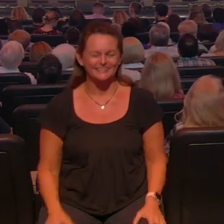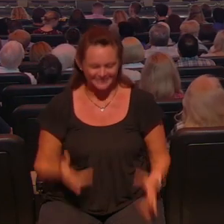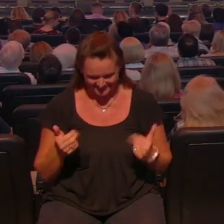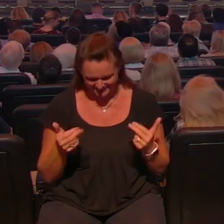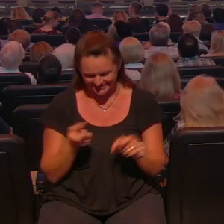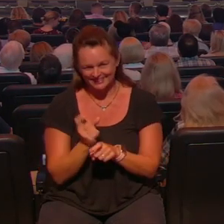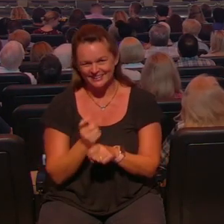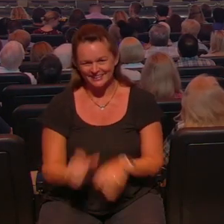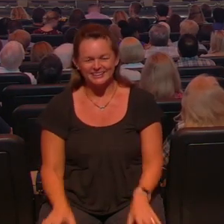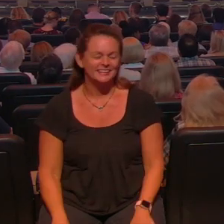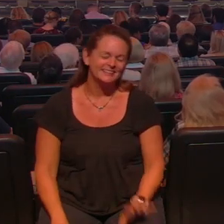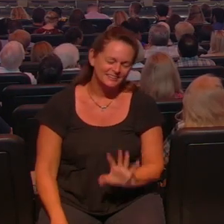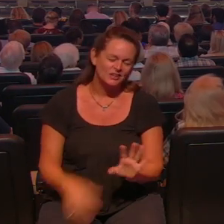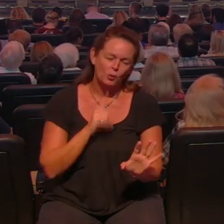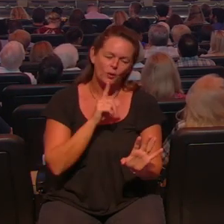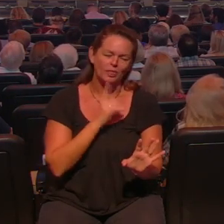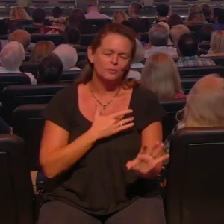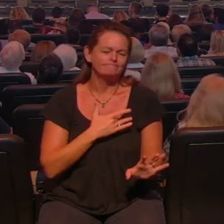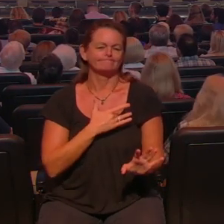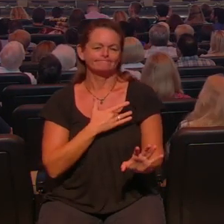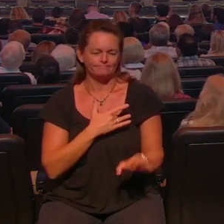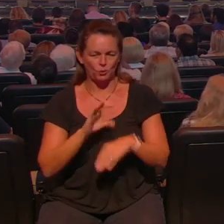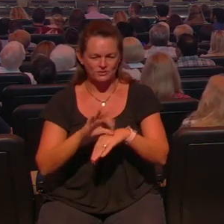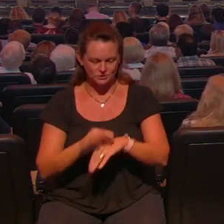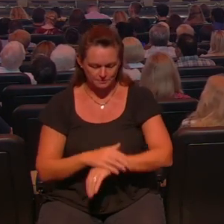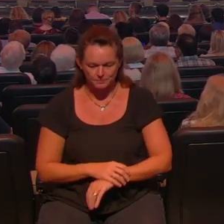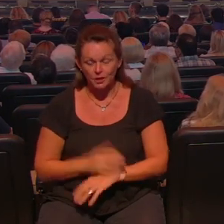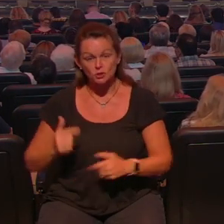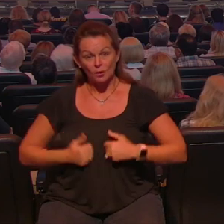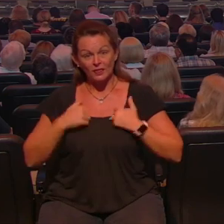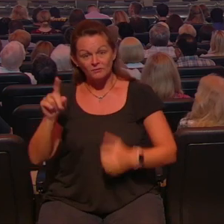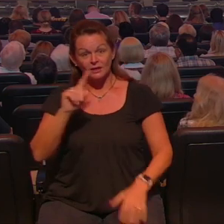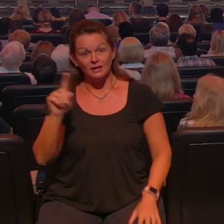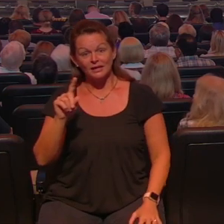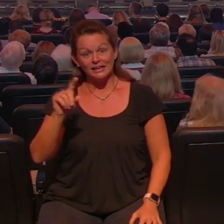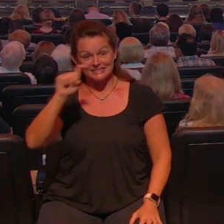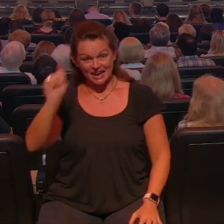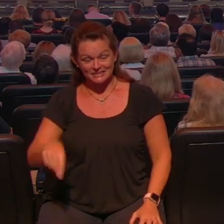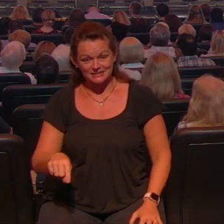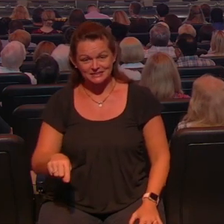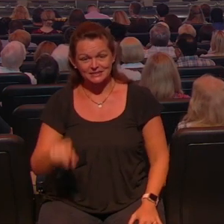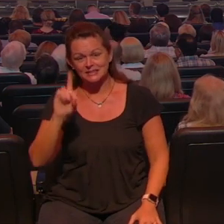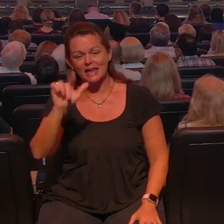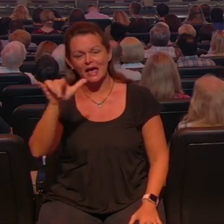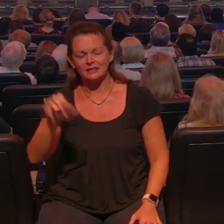no we we we love Christ Fellowship and so we're in the Dallas area and so we're just kind of Christ Fellowship West